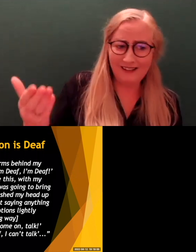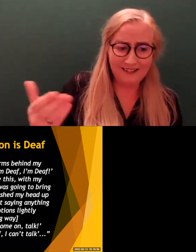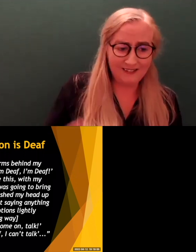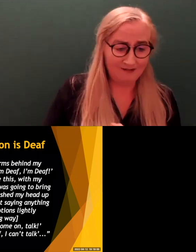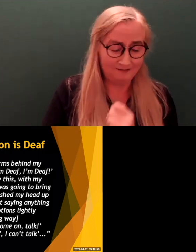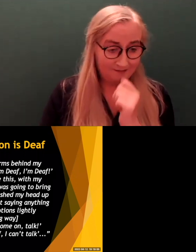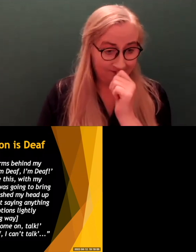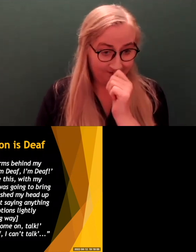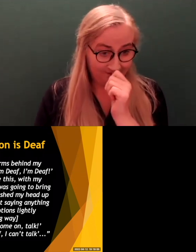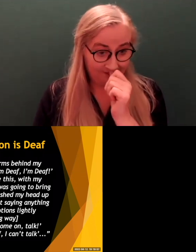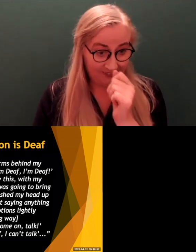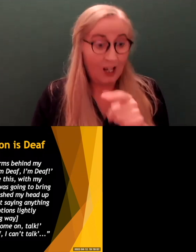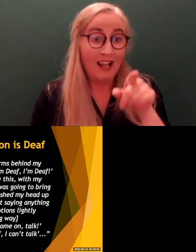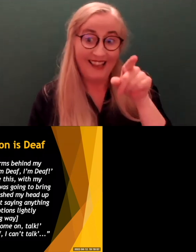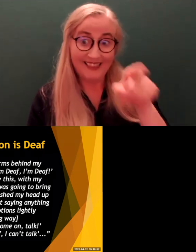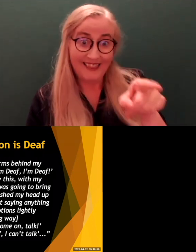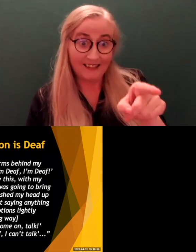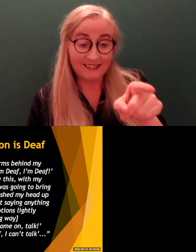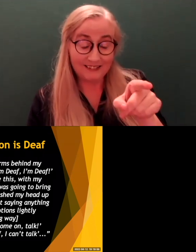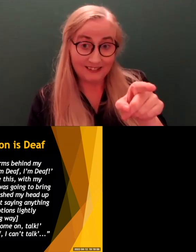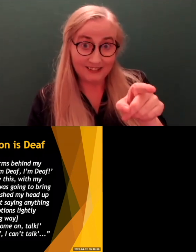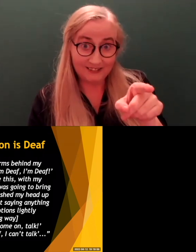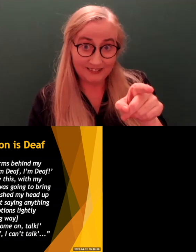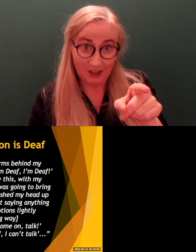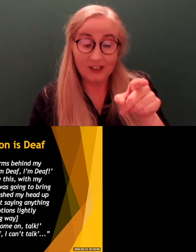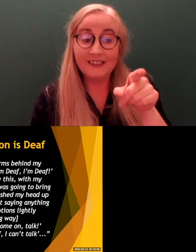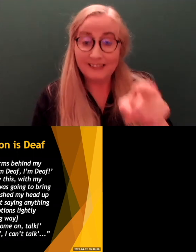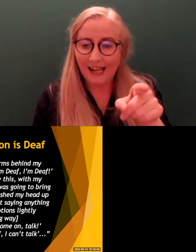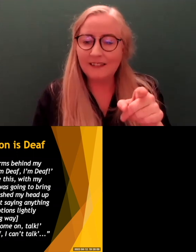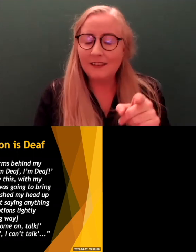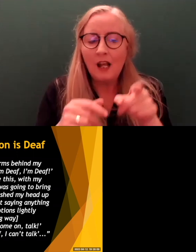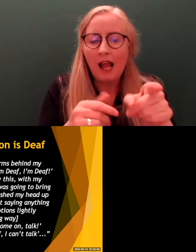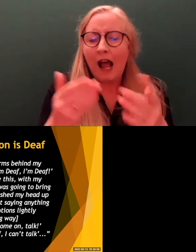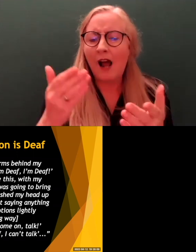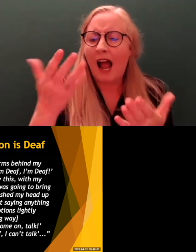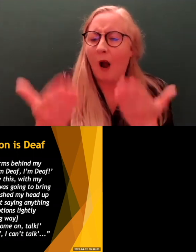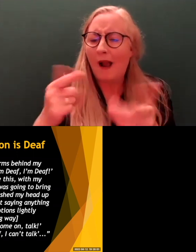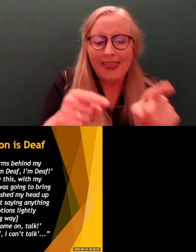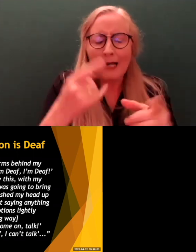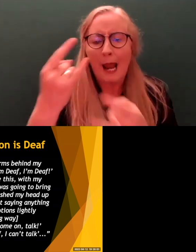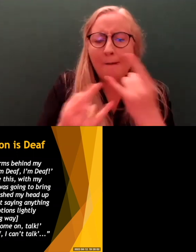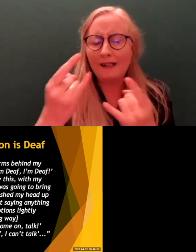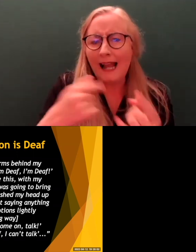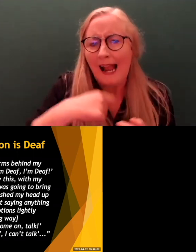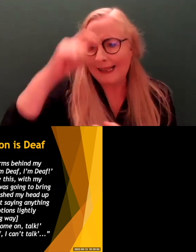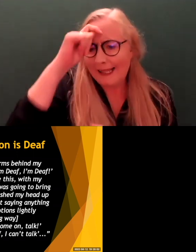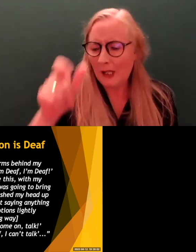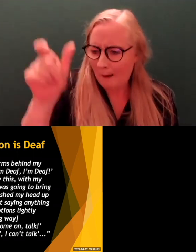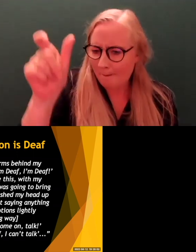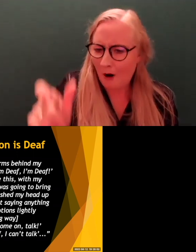And so, this, for context, this was a person who had, I believe it was some sort of misunderstanding. So,